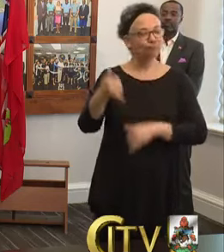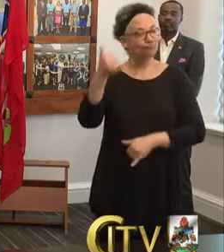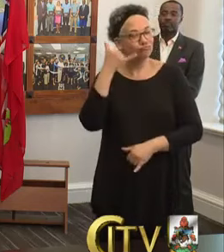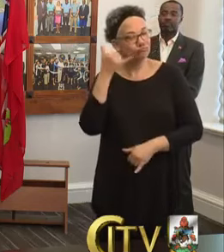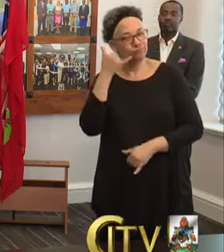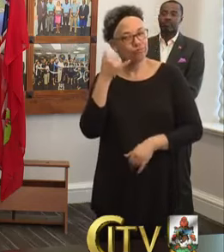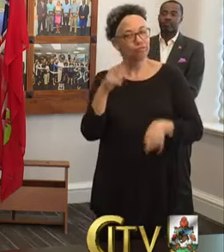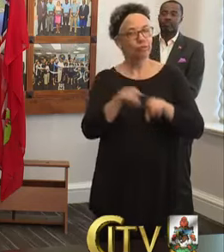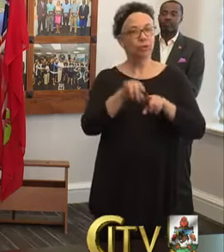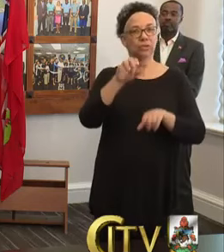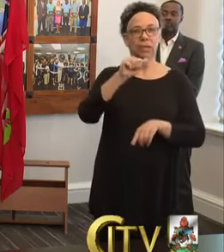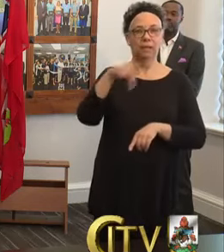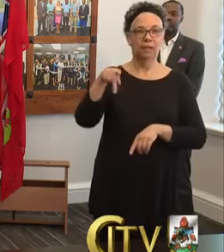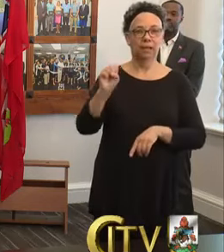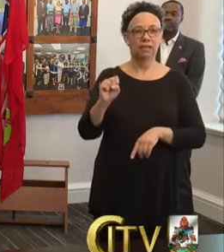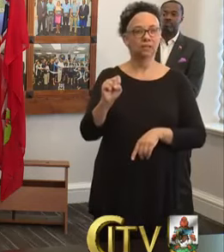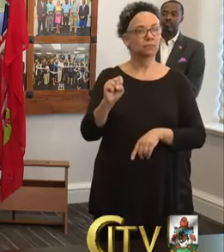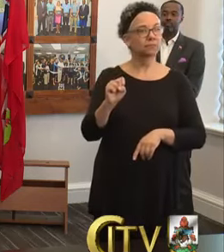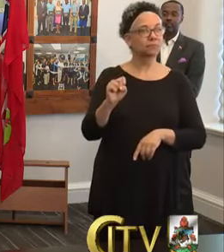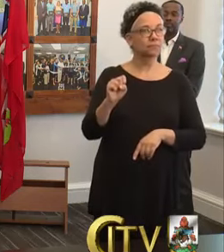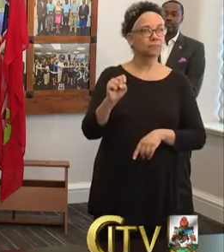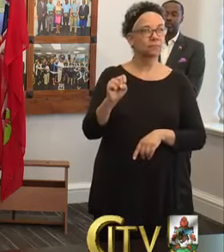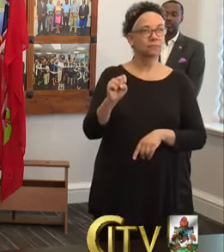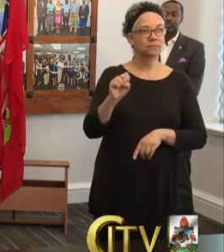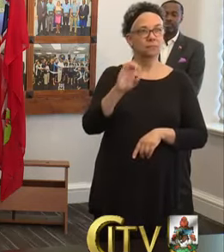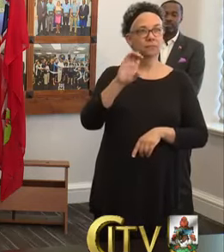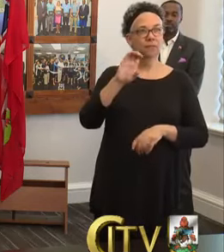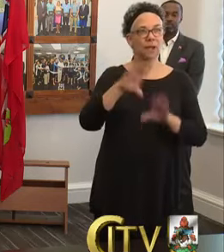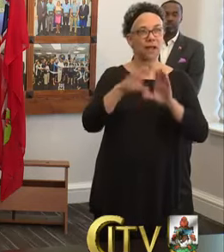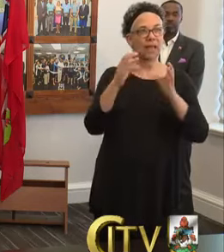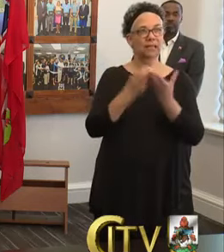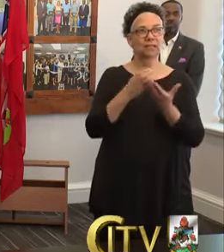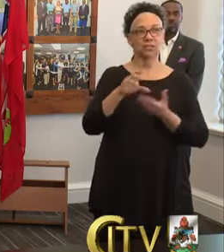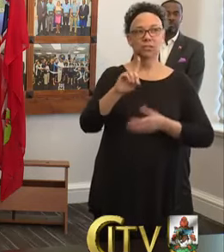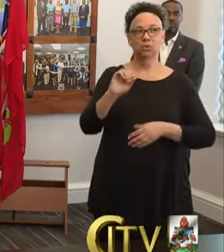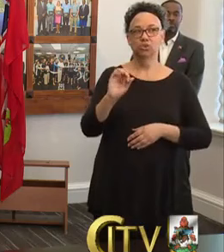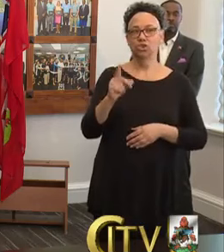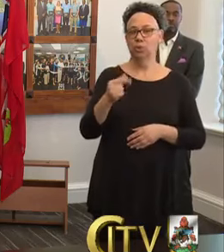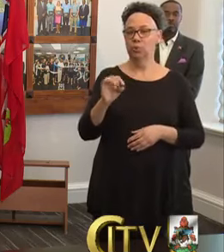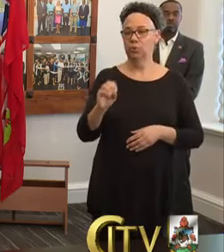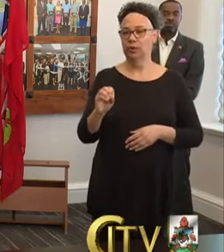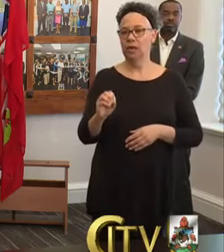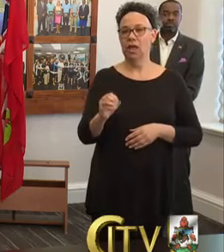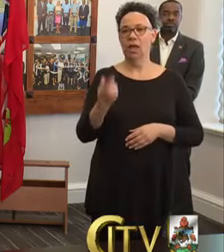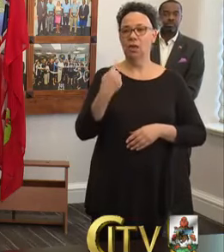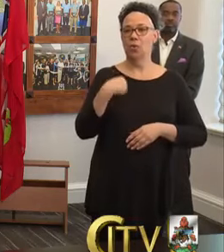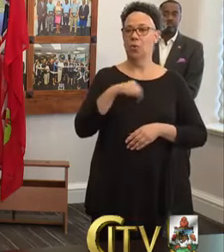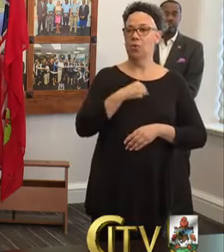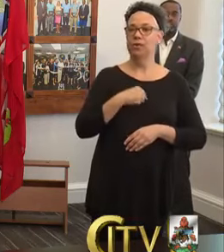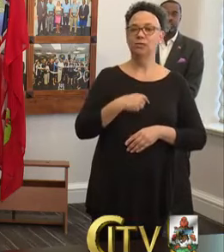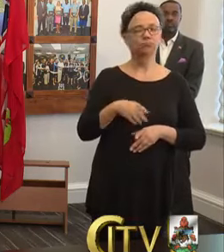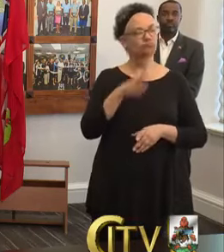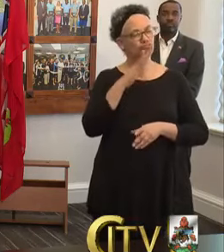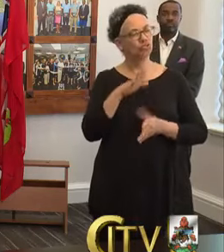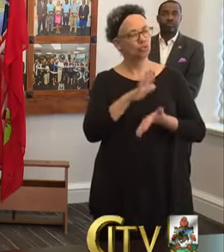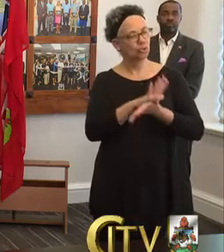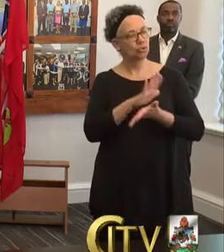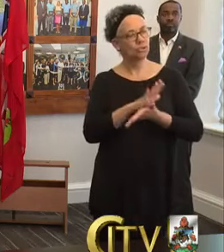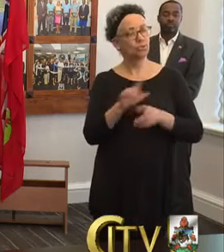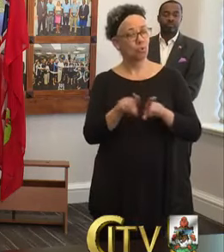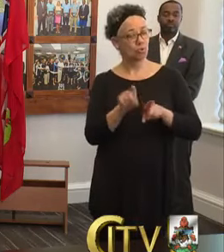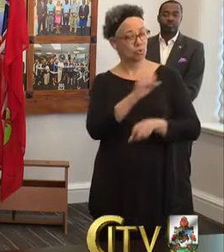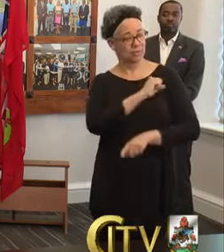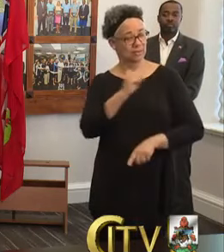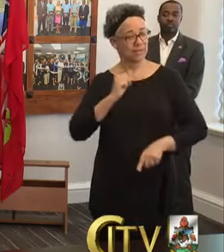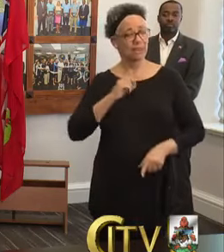as class dojo. We provided options to schools in recognition that schools and staff need the flexibility